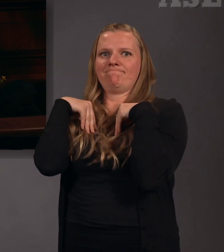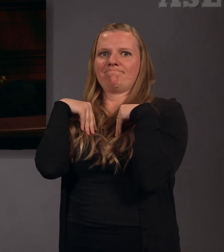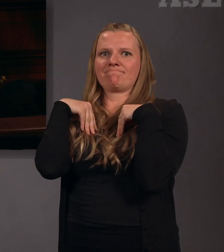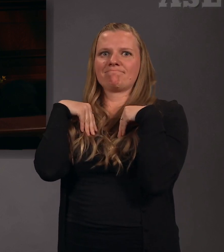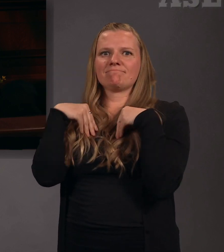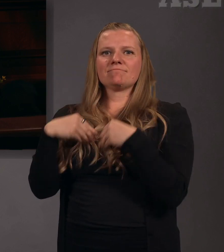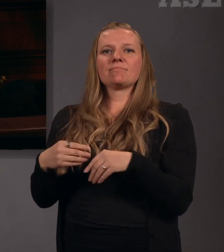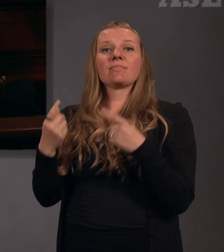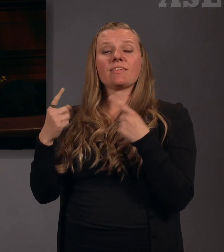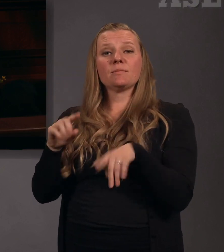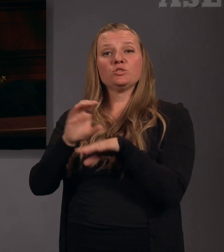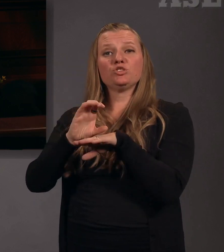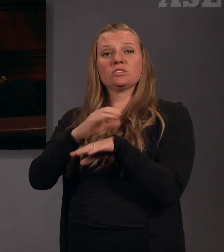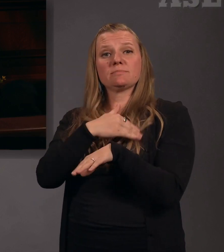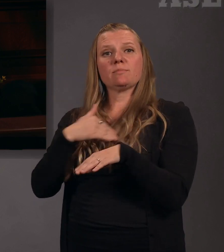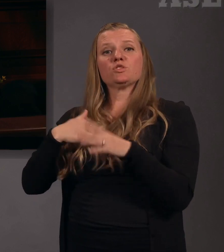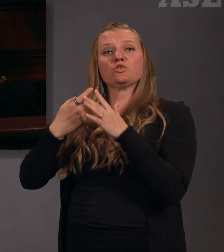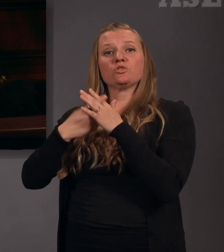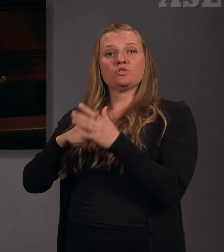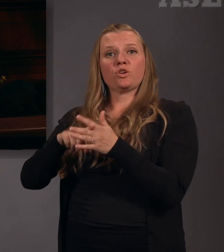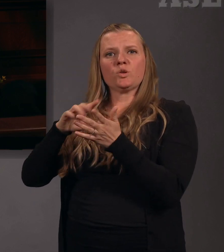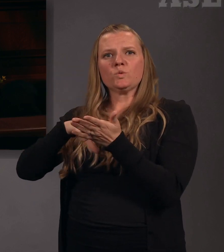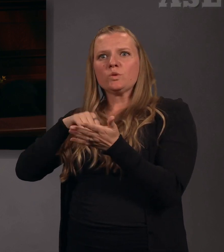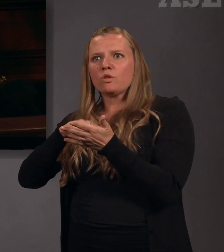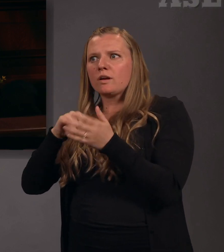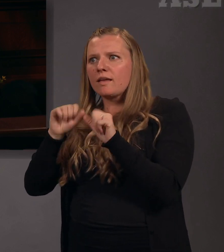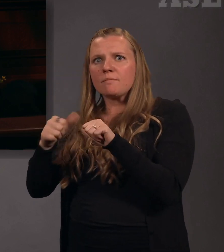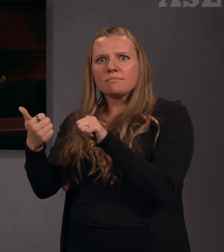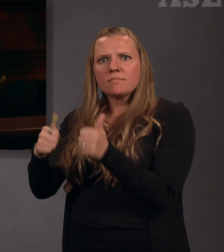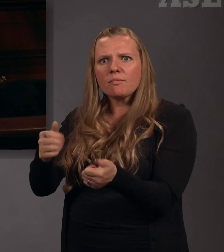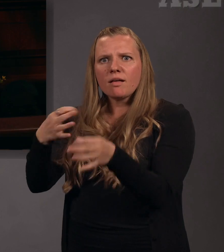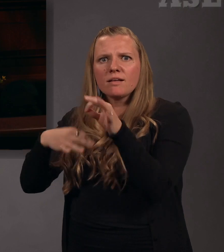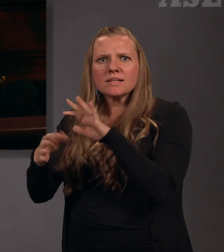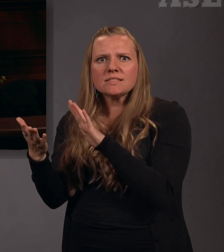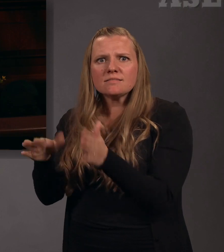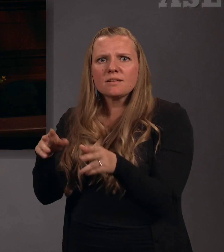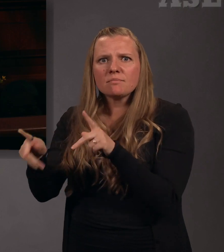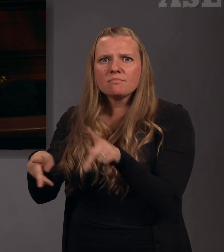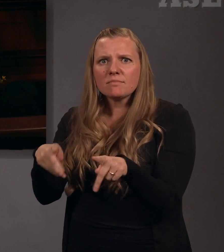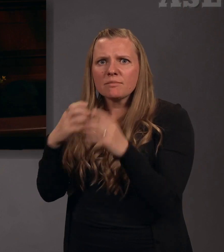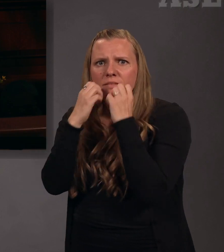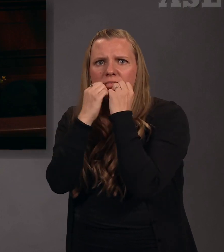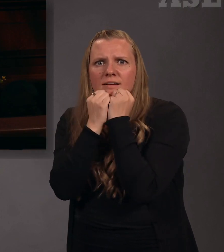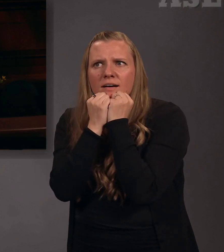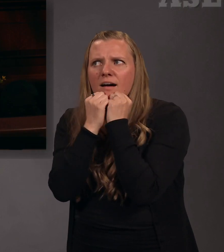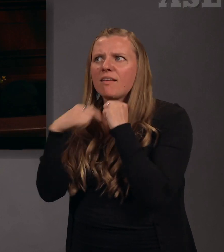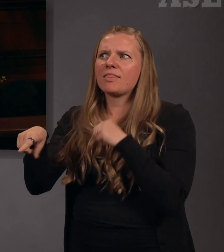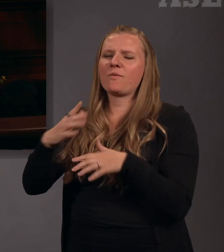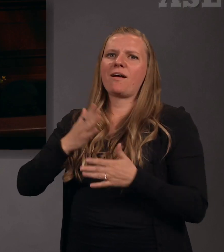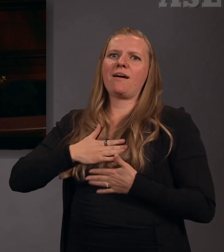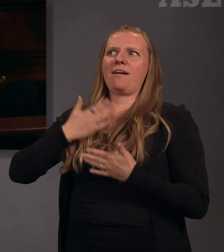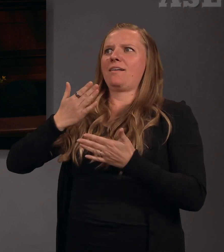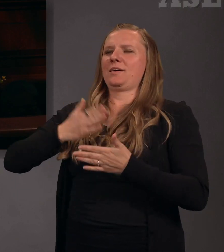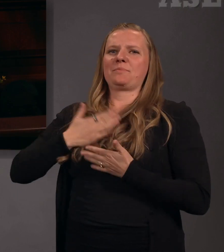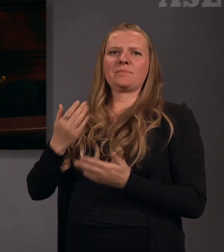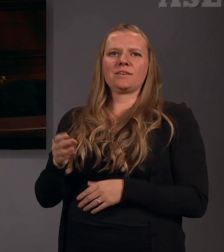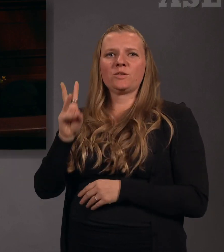When Church members first learned that they could be baptized for their deceased loved ones, they rejoiced. Wilford Woodruff